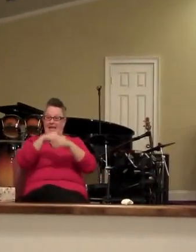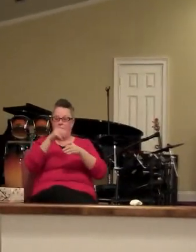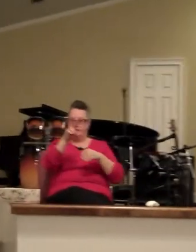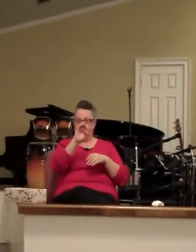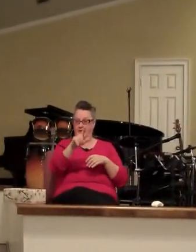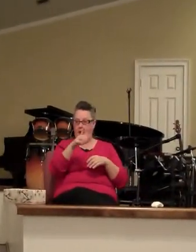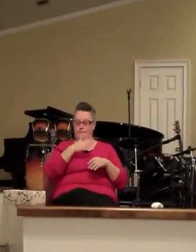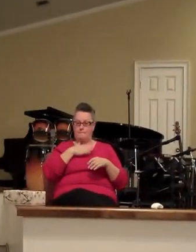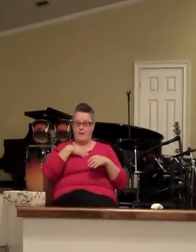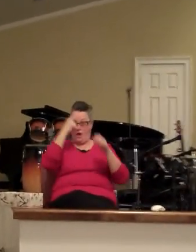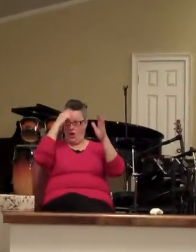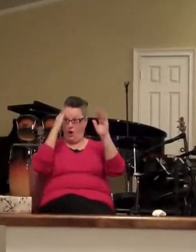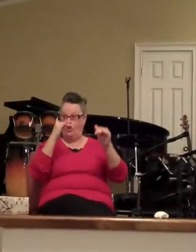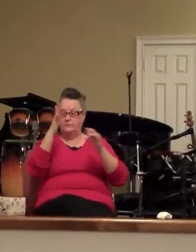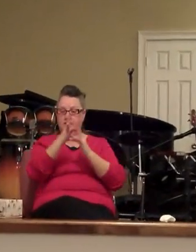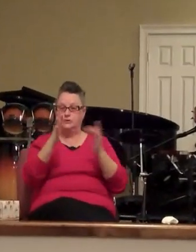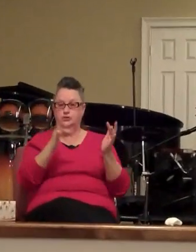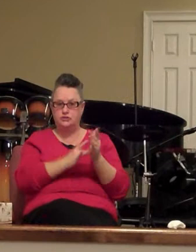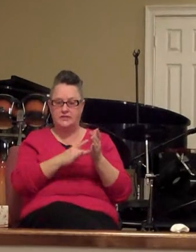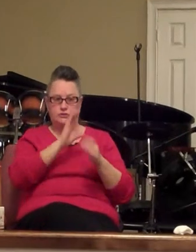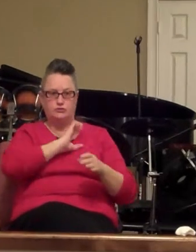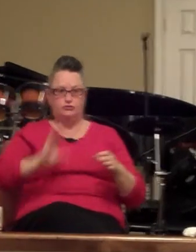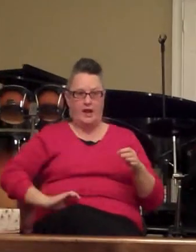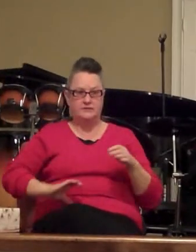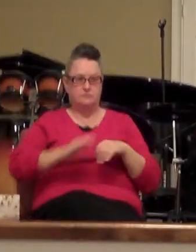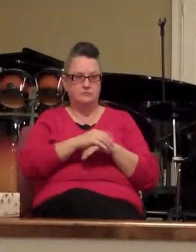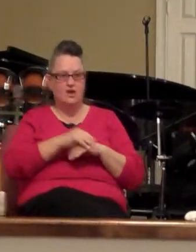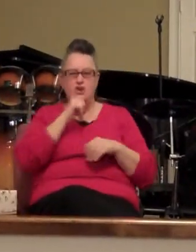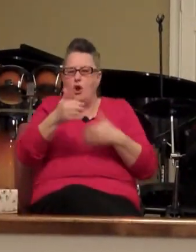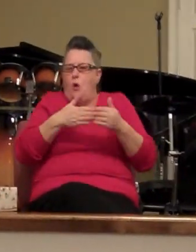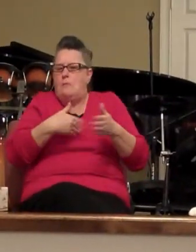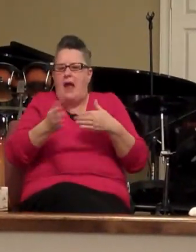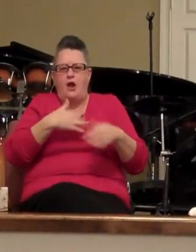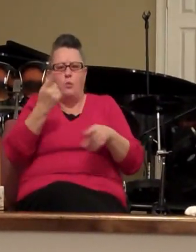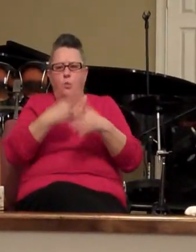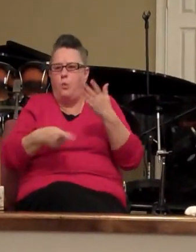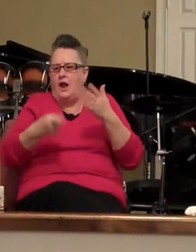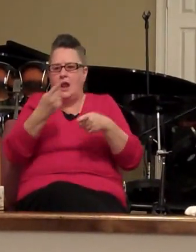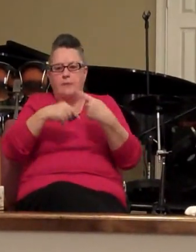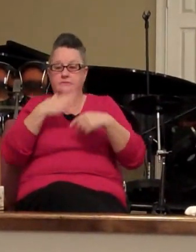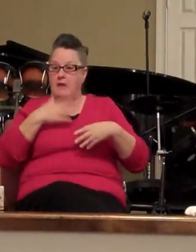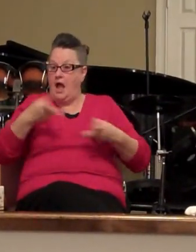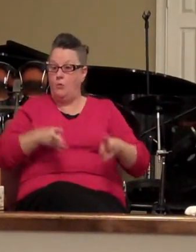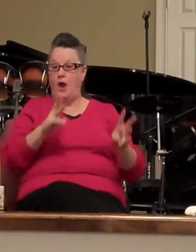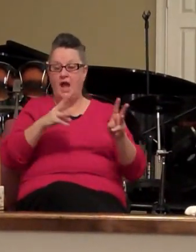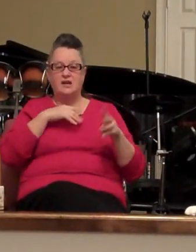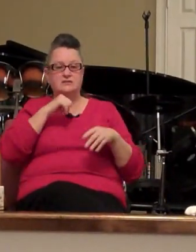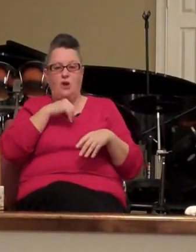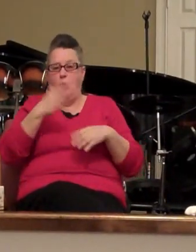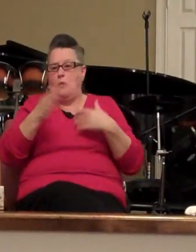my hope in Jesus Christ no matter what comes my way no matter what wind tosses me